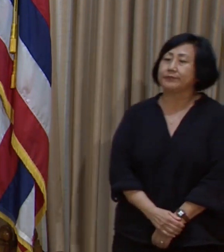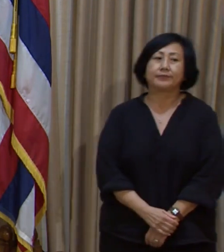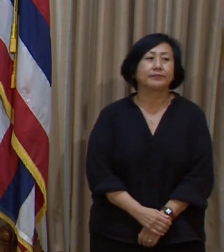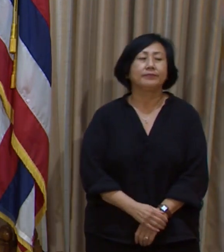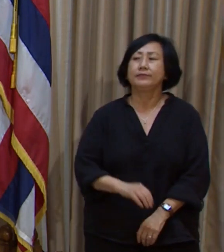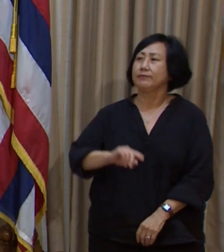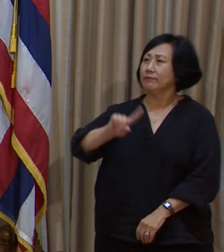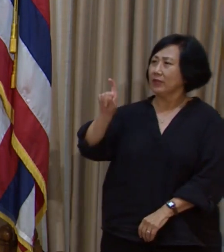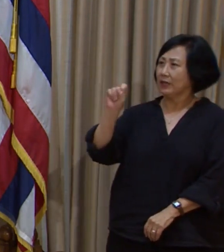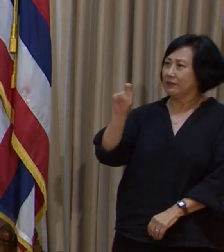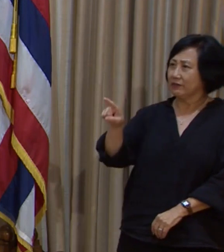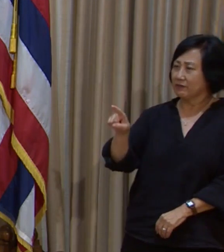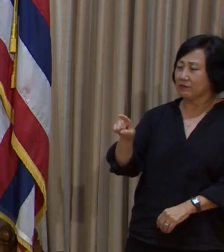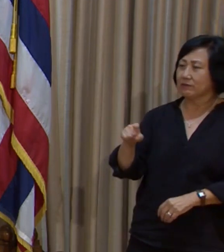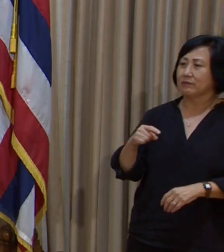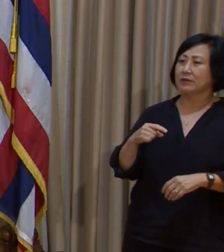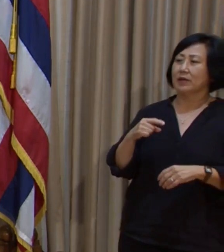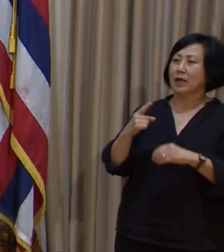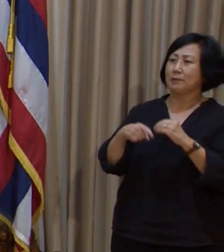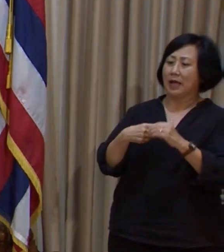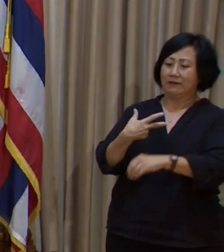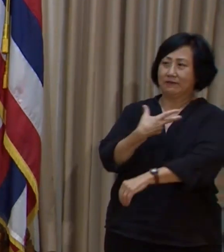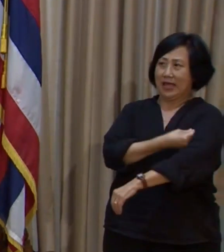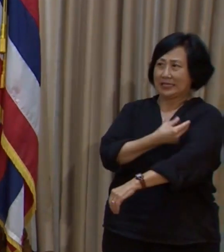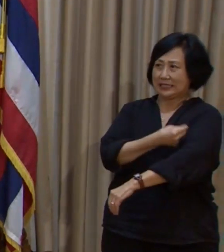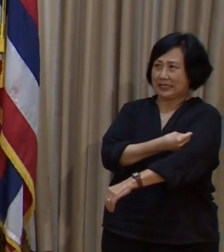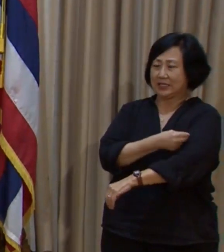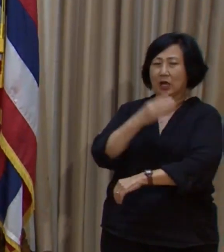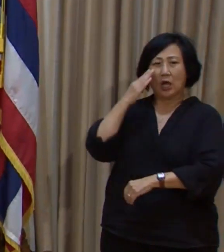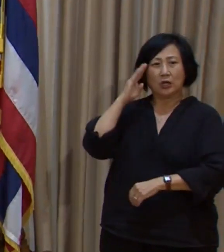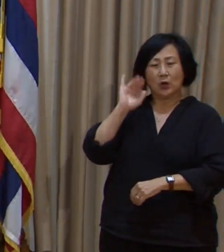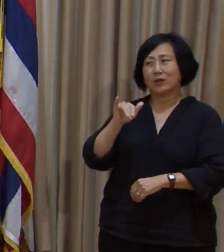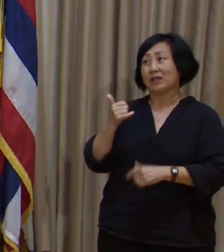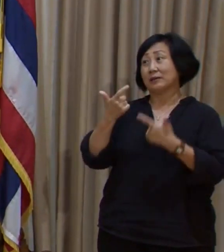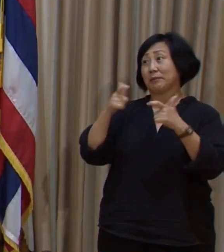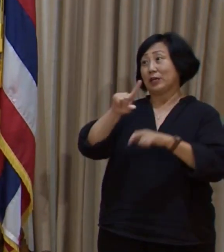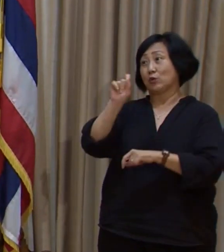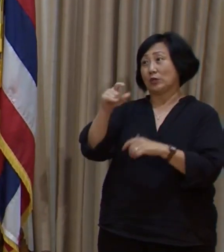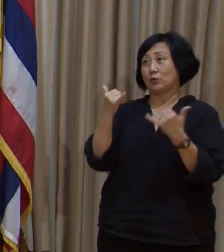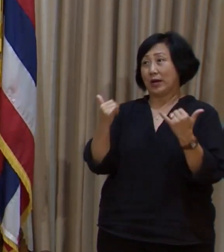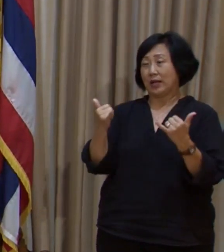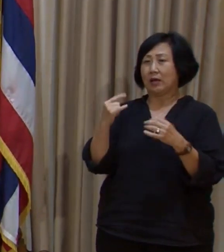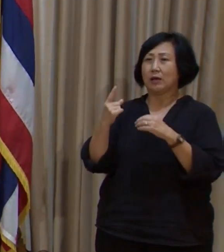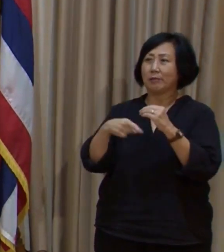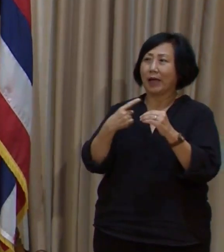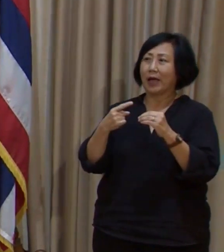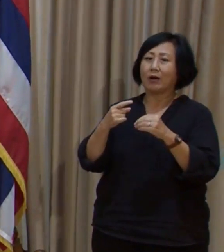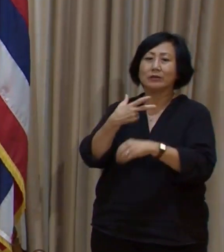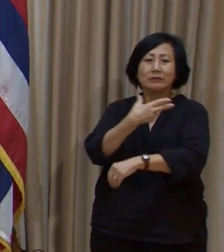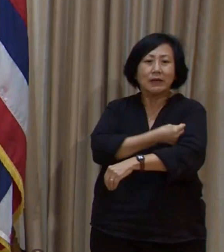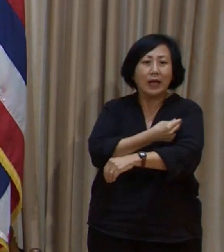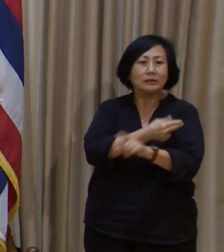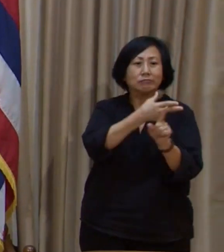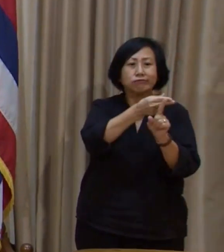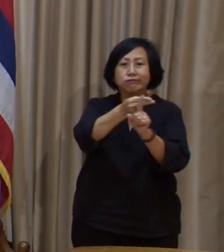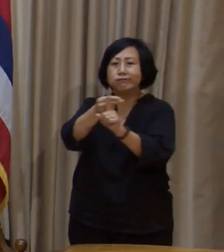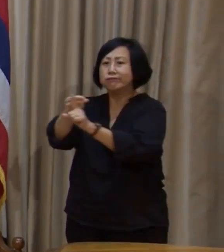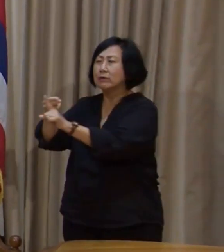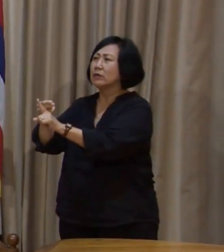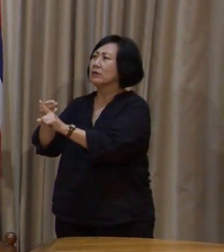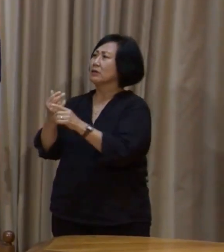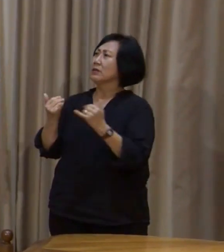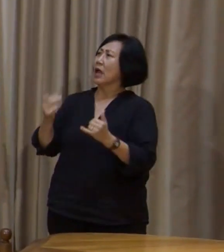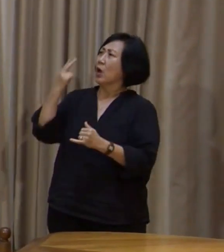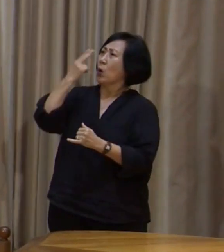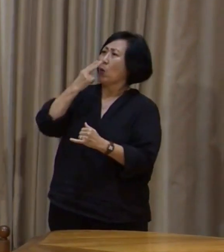Yeah, Governor, I just had a question about vaccines. I know that that's a big question right now in terms of the distribution. Where do you think we kind of stand